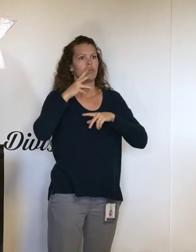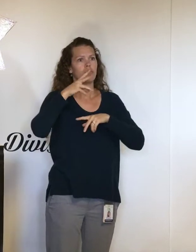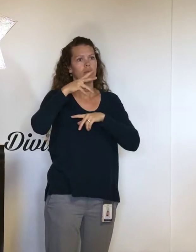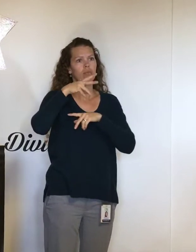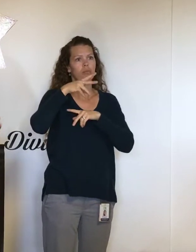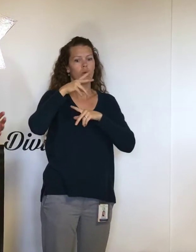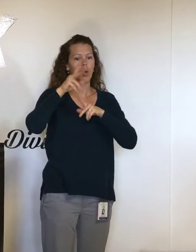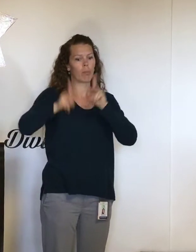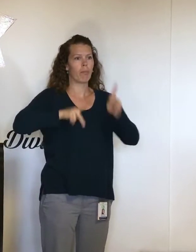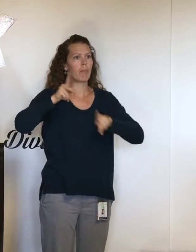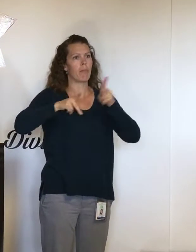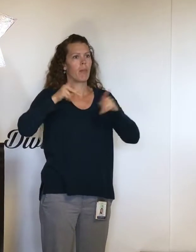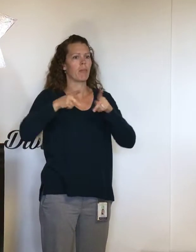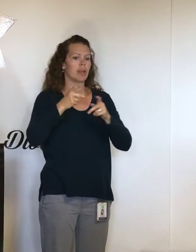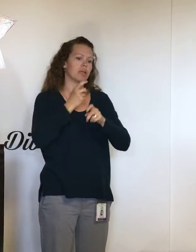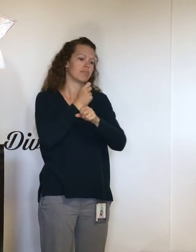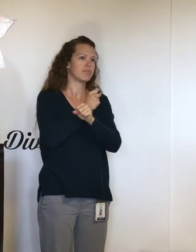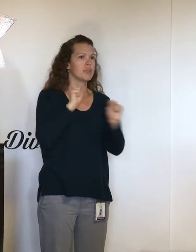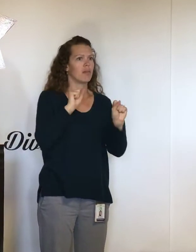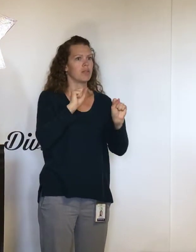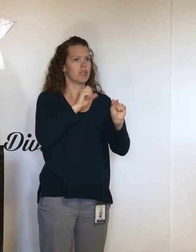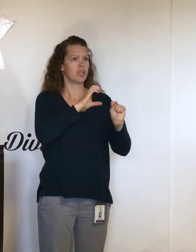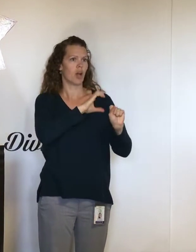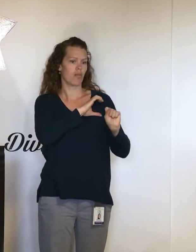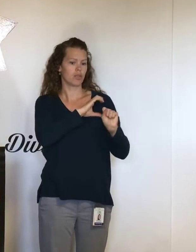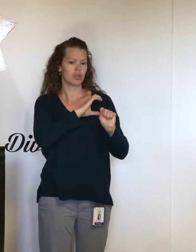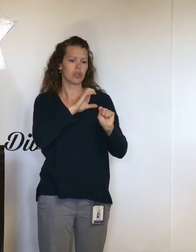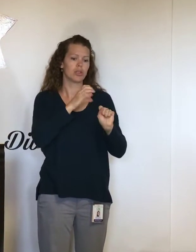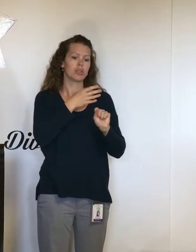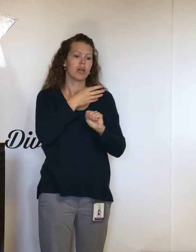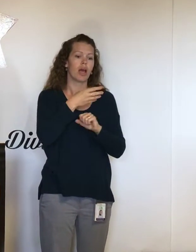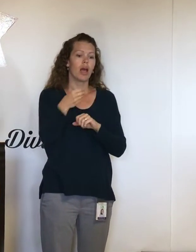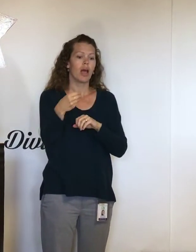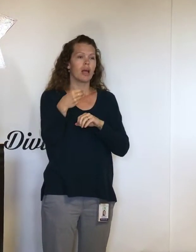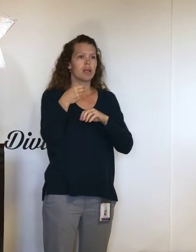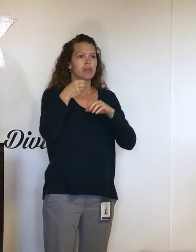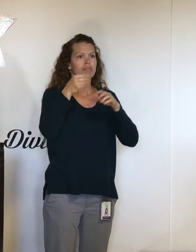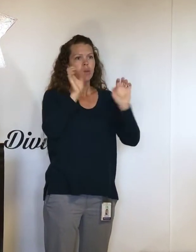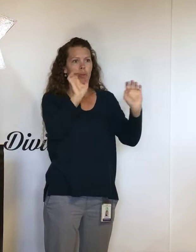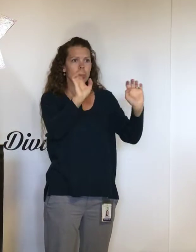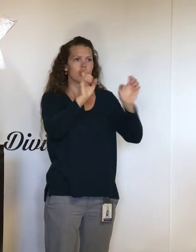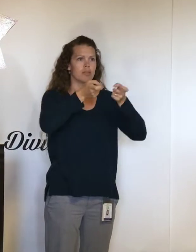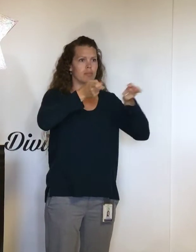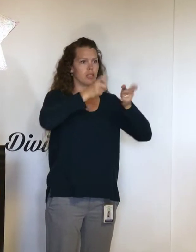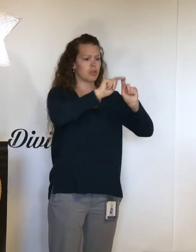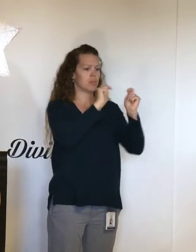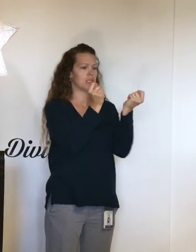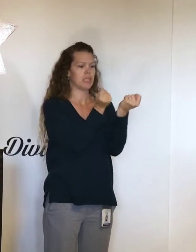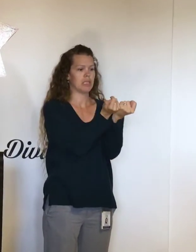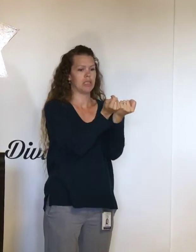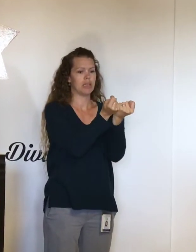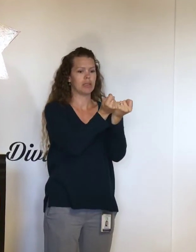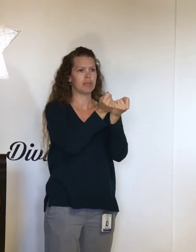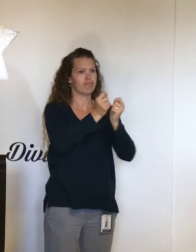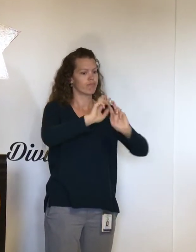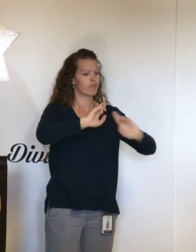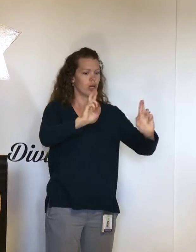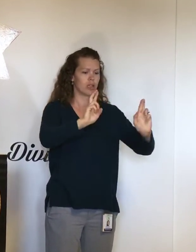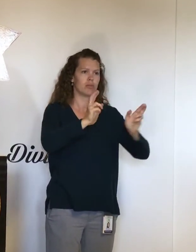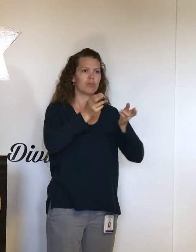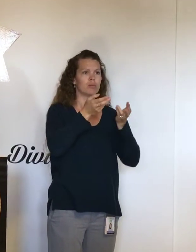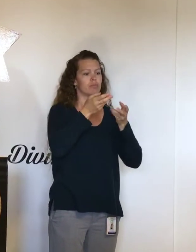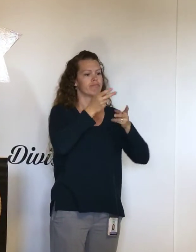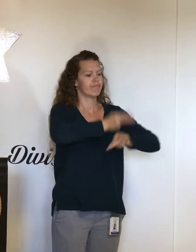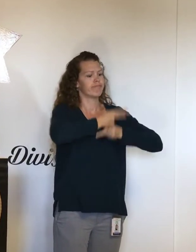members of our emergency management team to deal with this event that is occurring throughout the county.